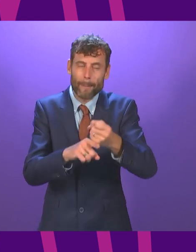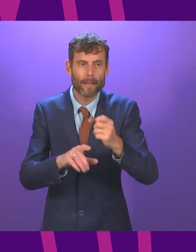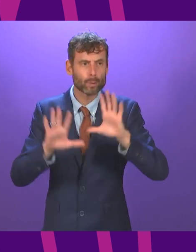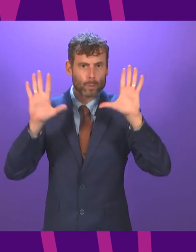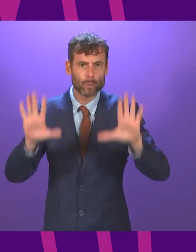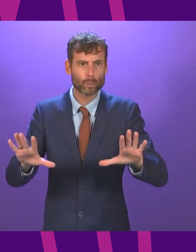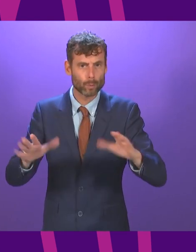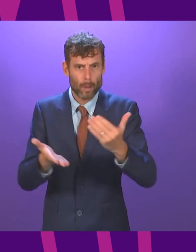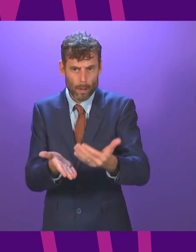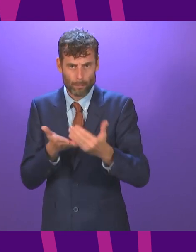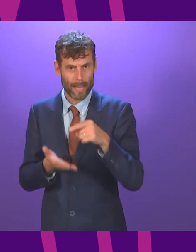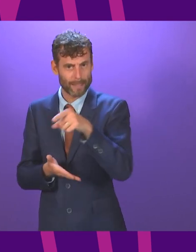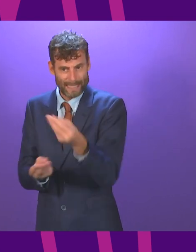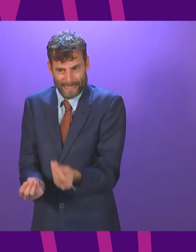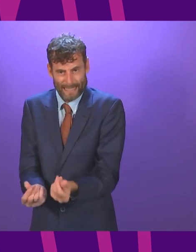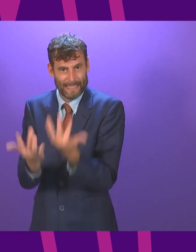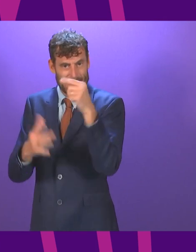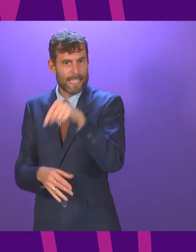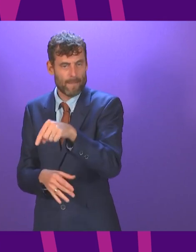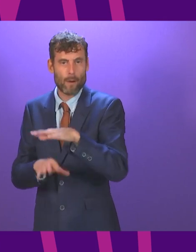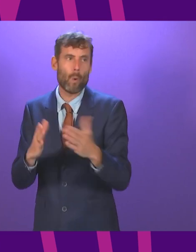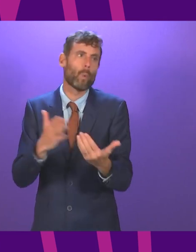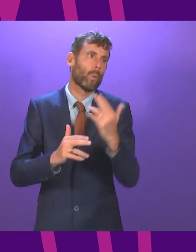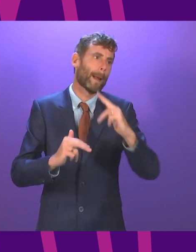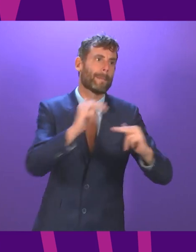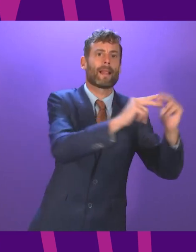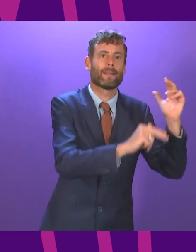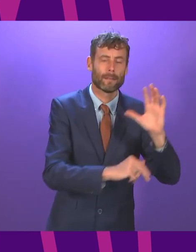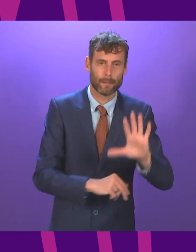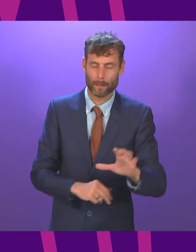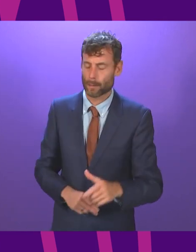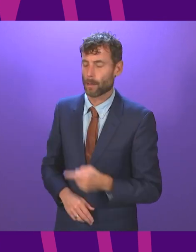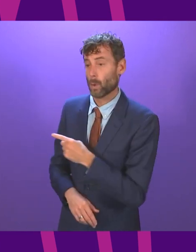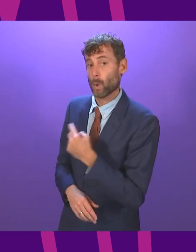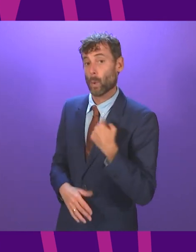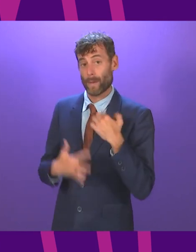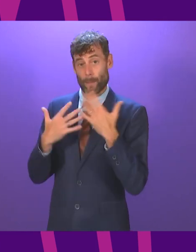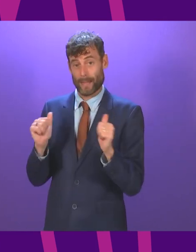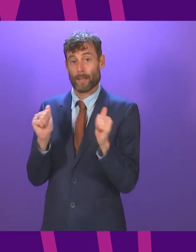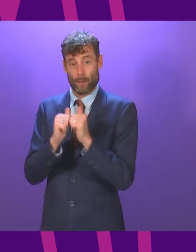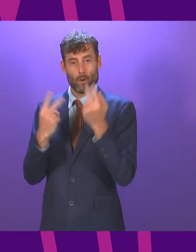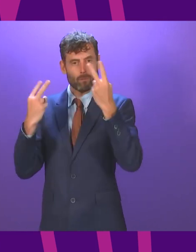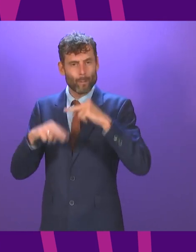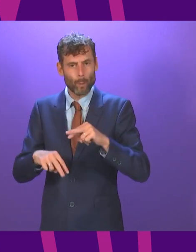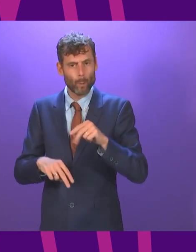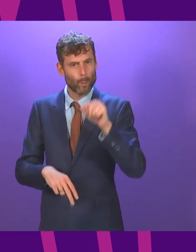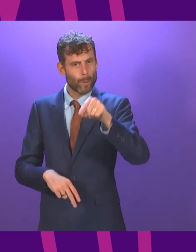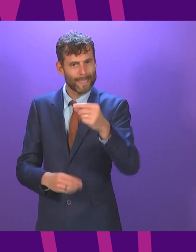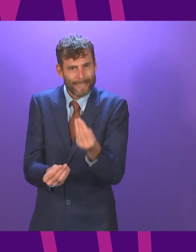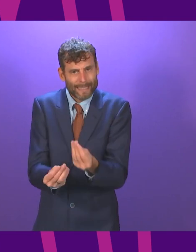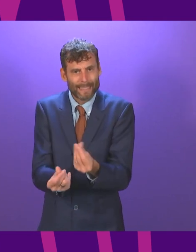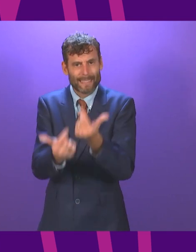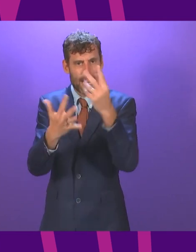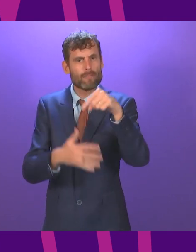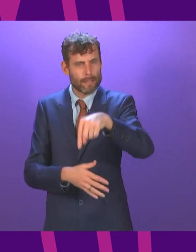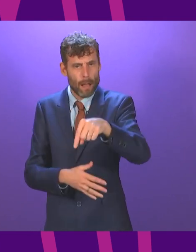question as I'm sure Monica Lennon knows we have committed to a process of review to consider the role of incineration in how